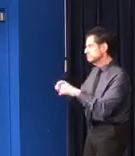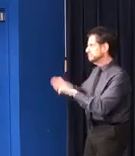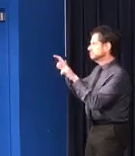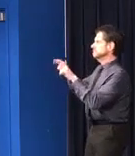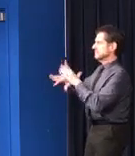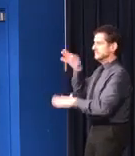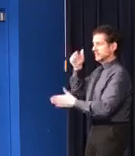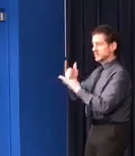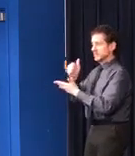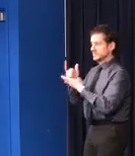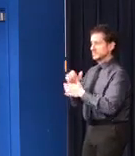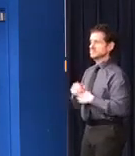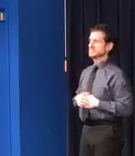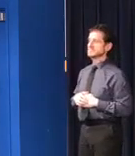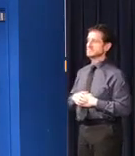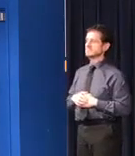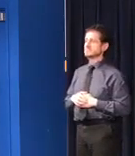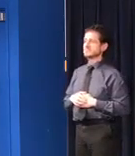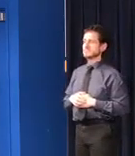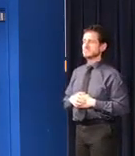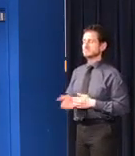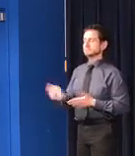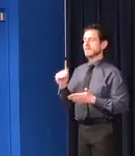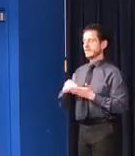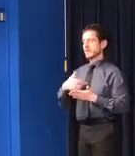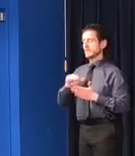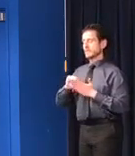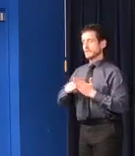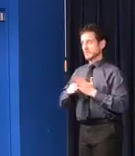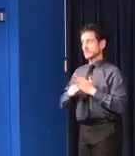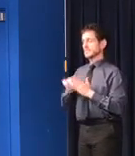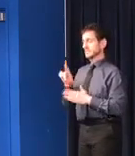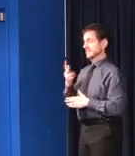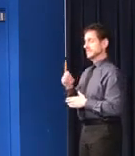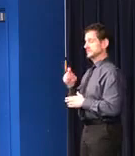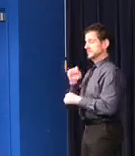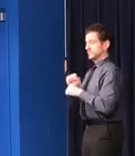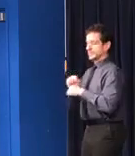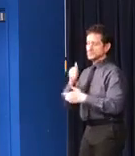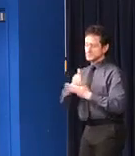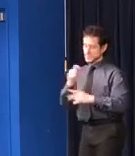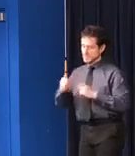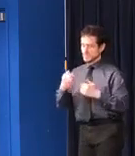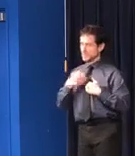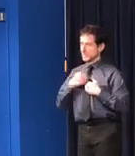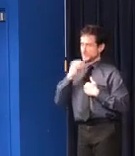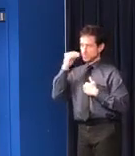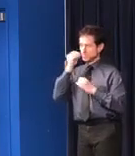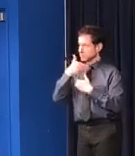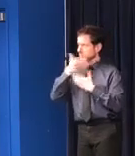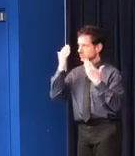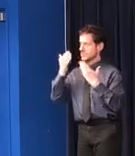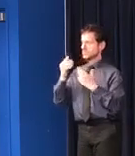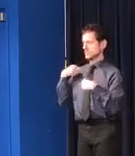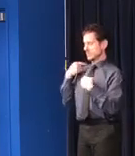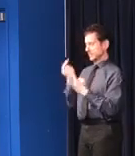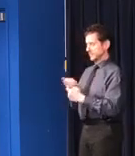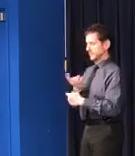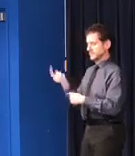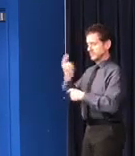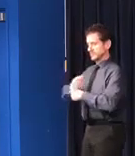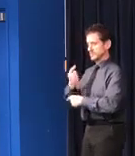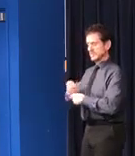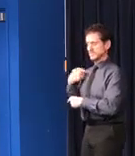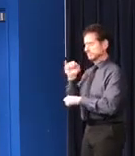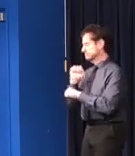Before I close, I'd like to highlight DHS's work to support people experiencing homelessness. Over the past several days, we have been working